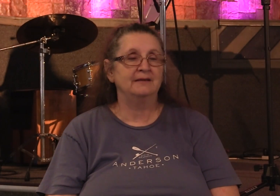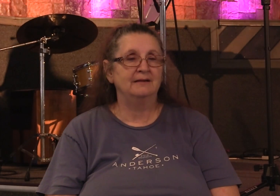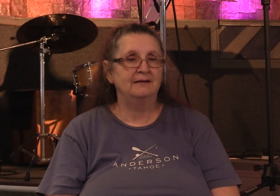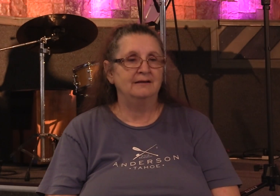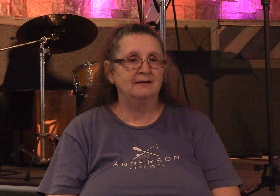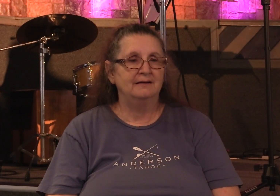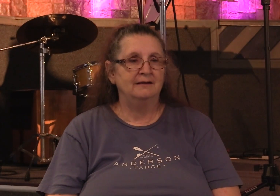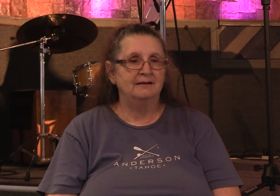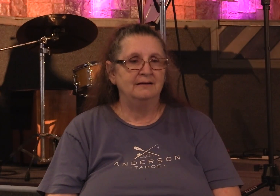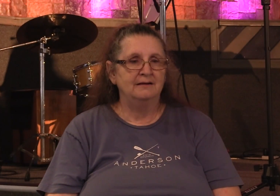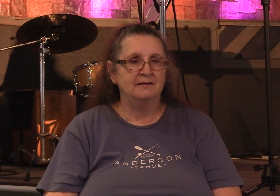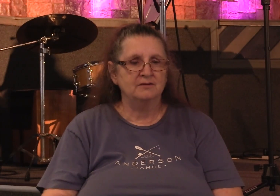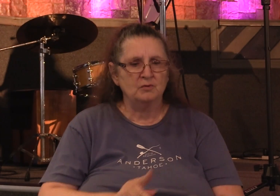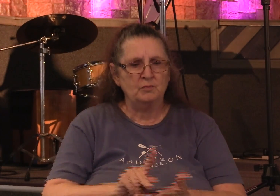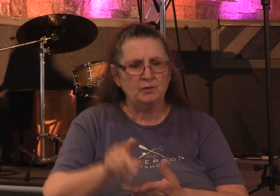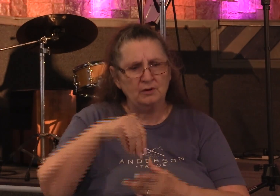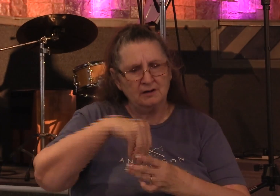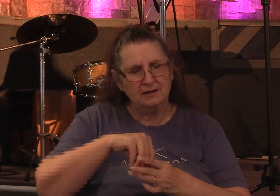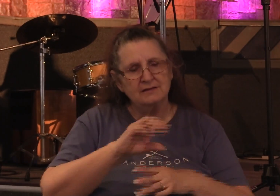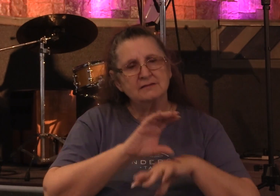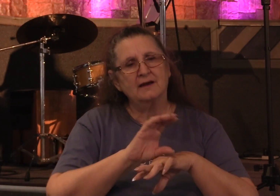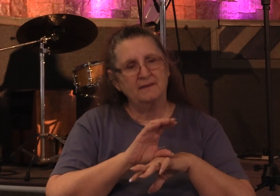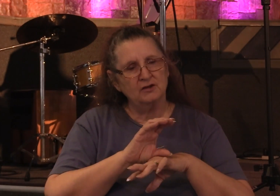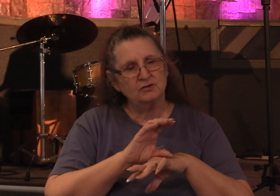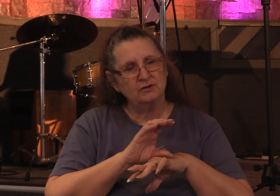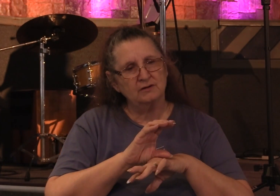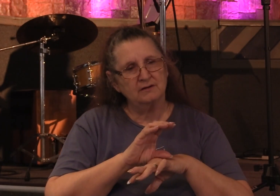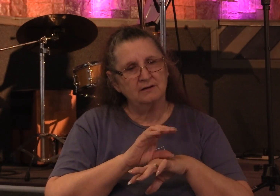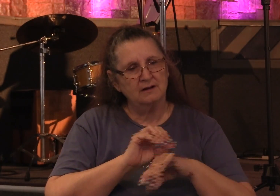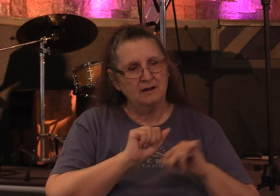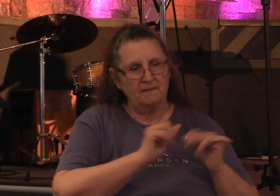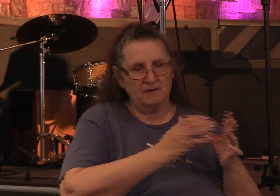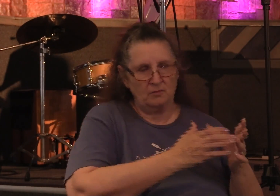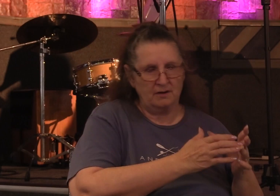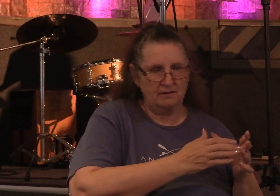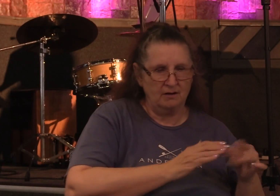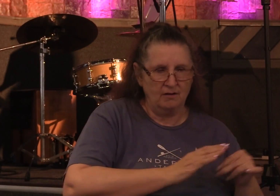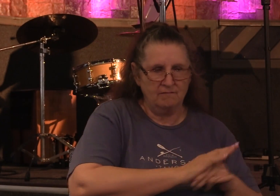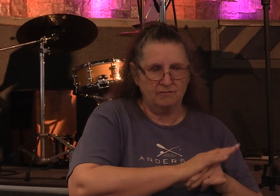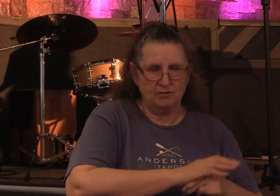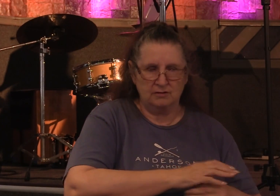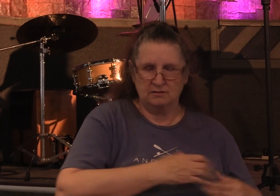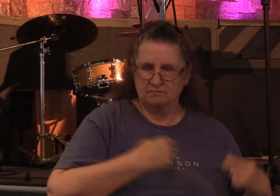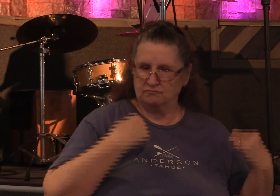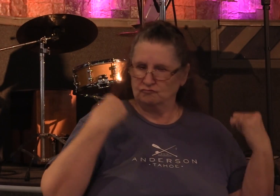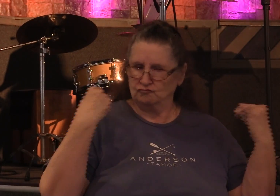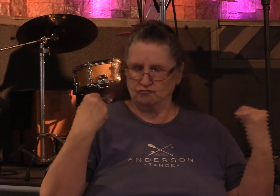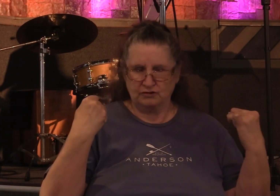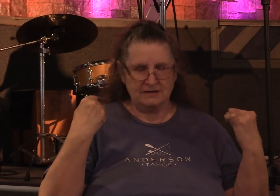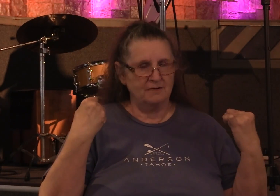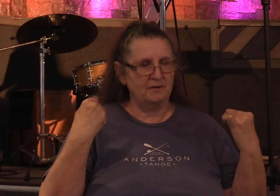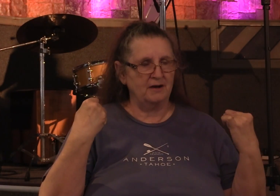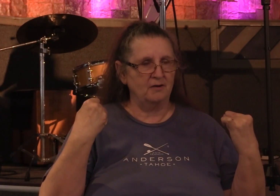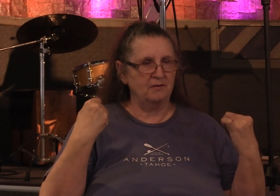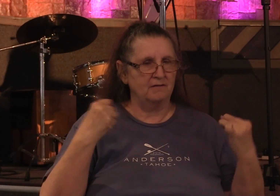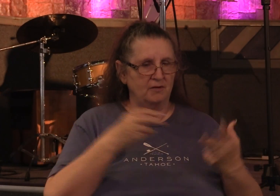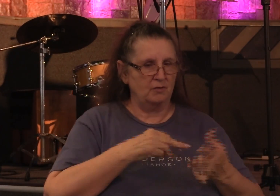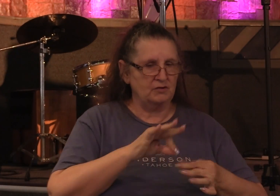a purity within the church. The apostles full of great power of the Holy Spirit were fulfilling their calling.